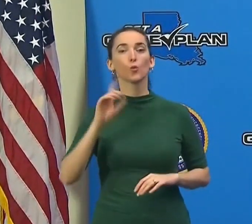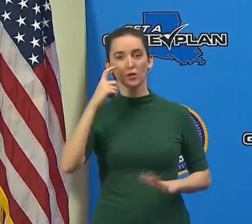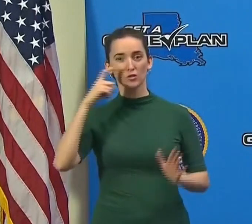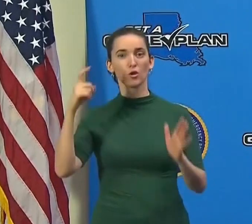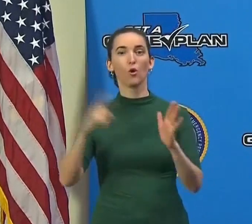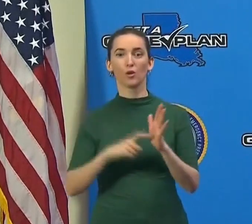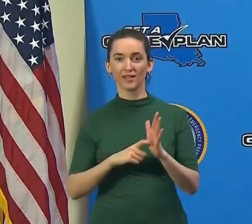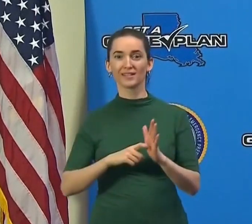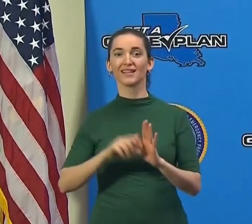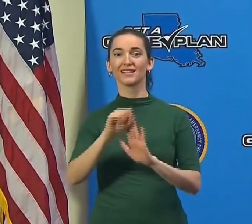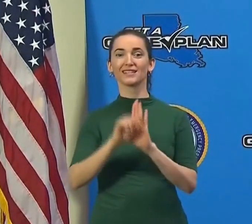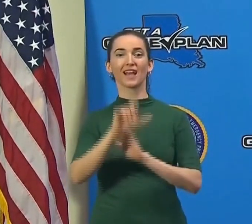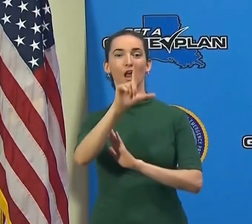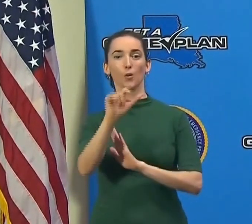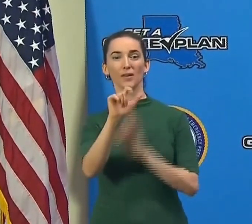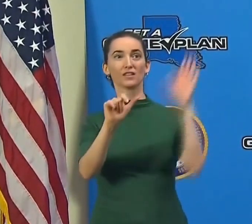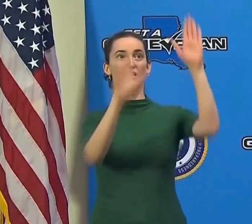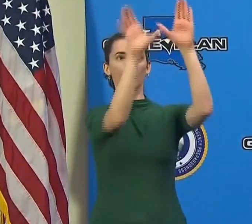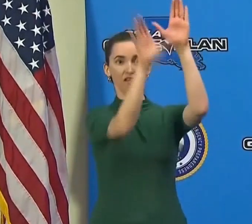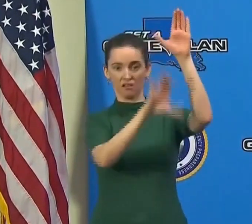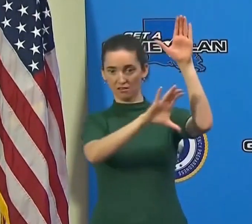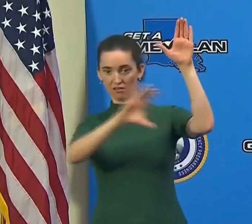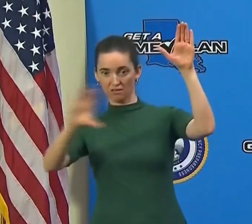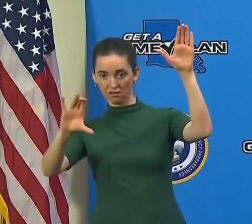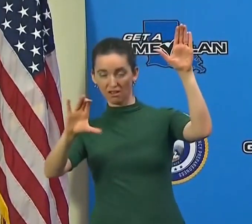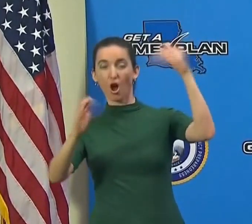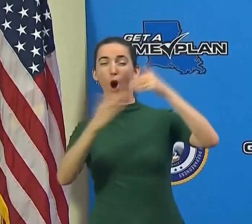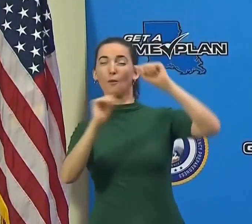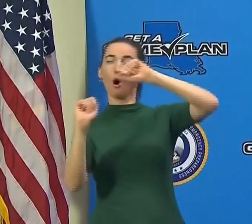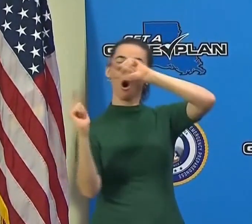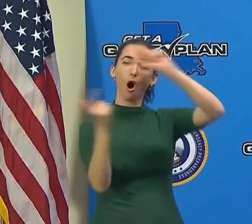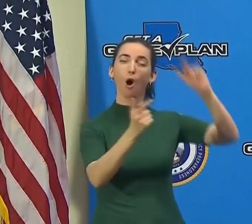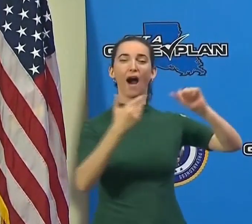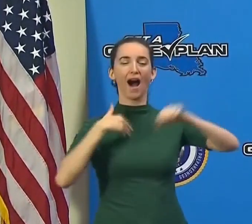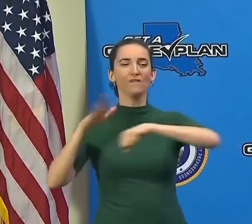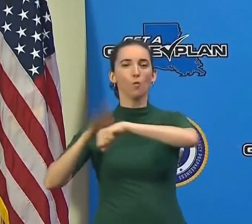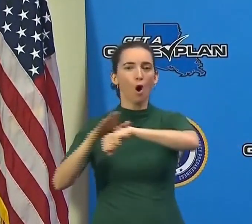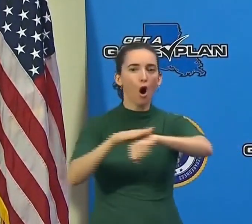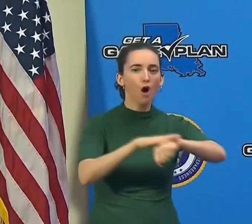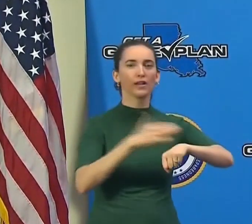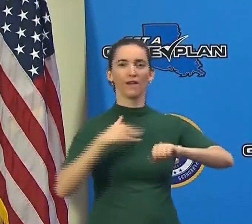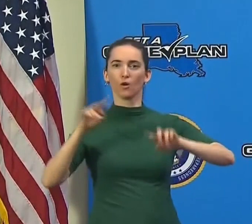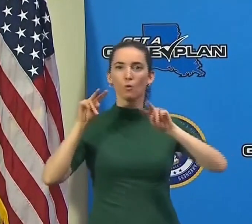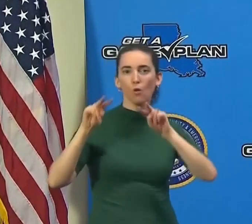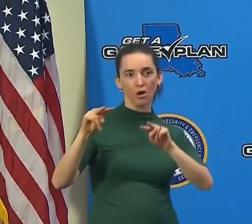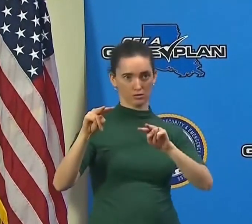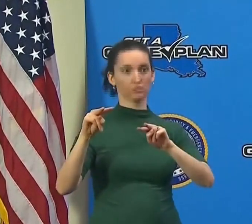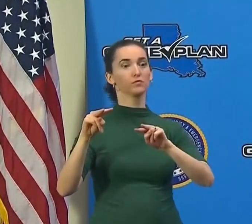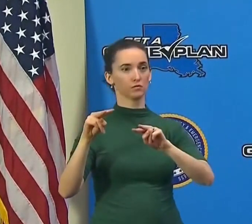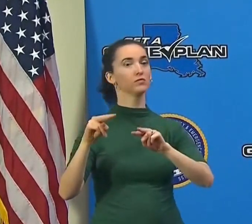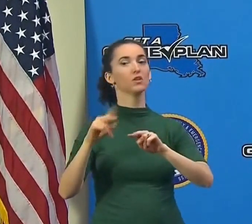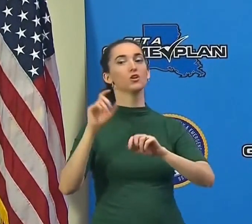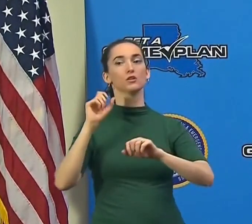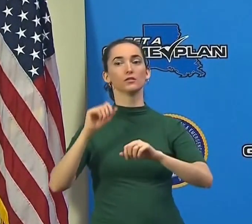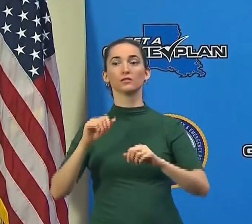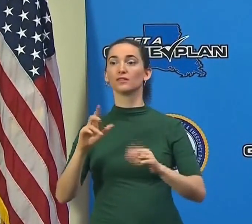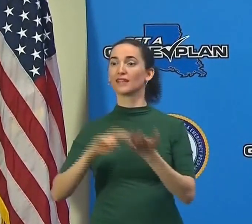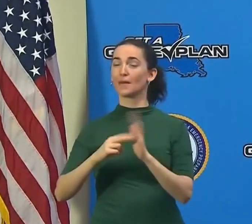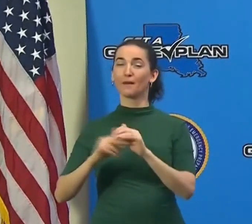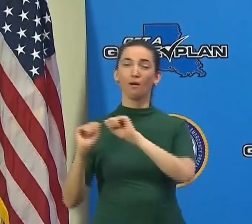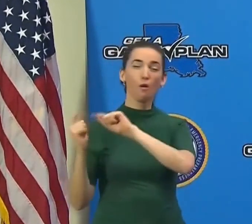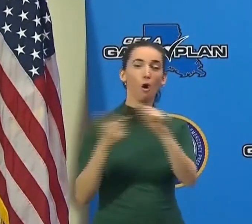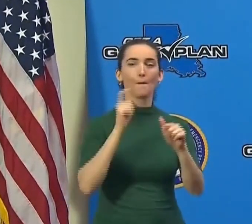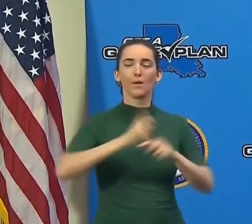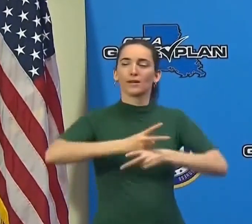state is under some type of warning or watch and so everybody out there needs to be very